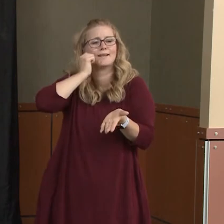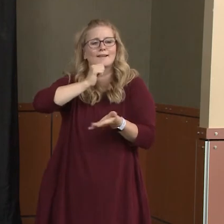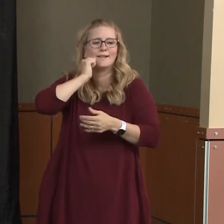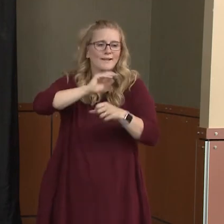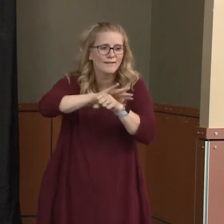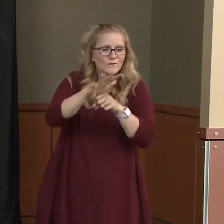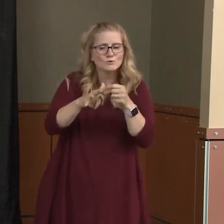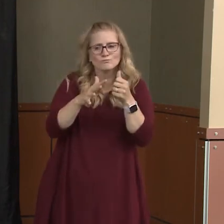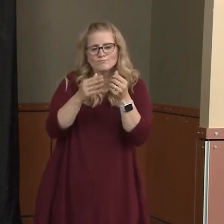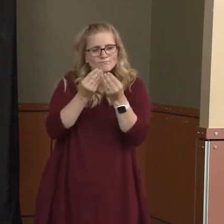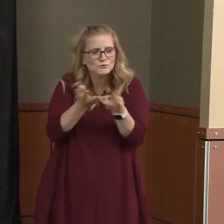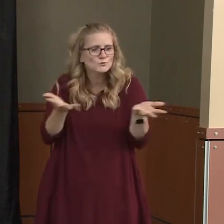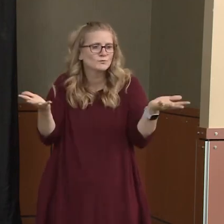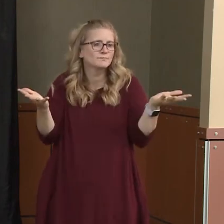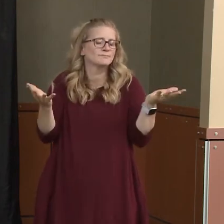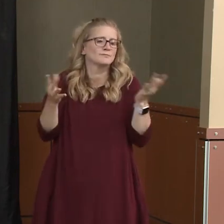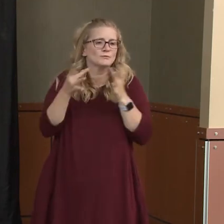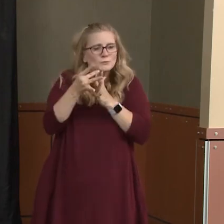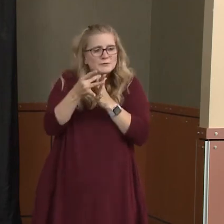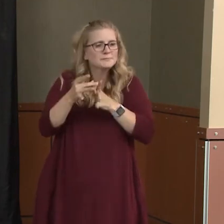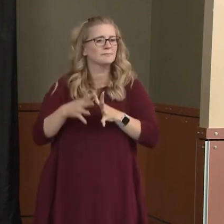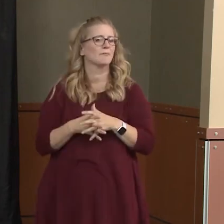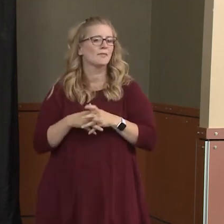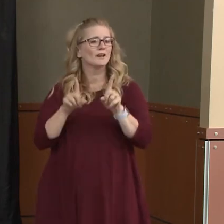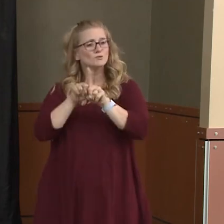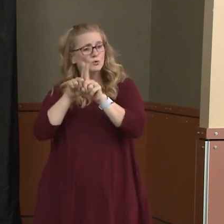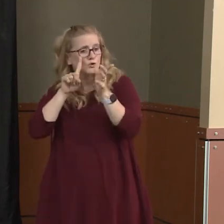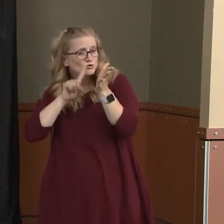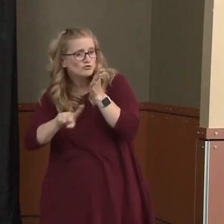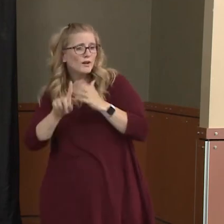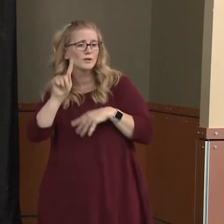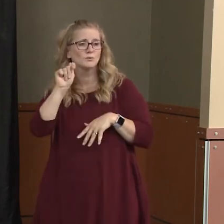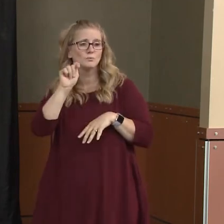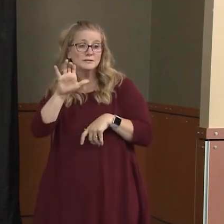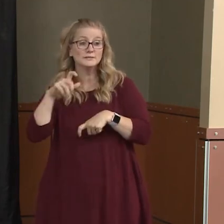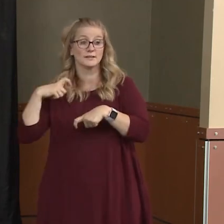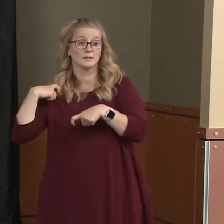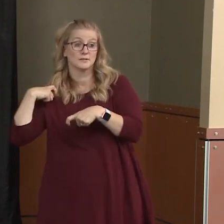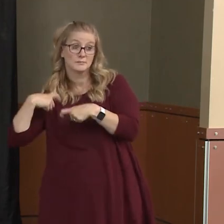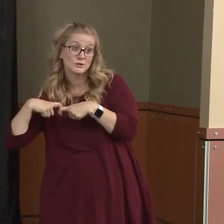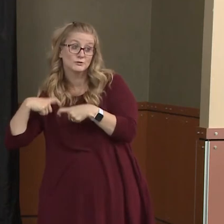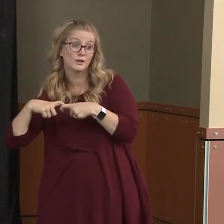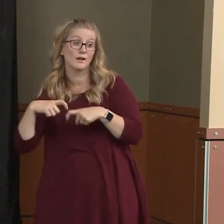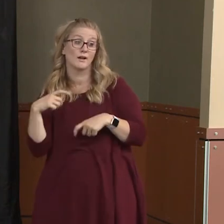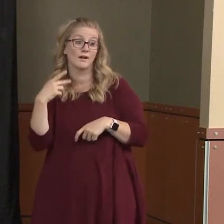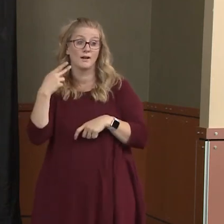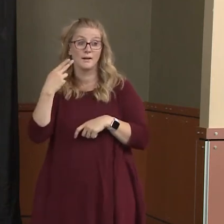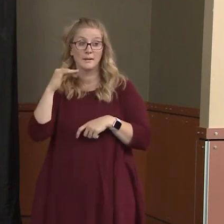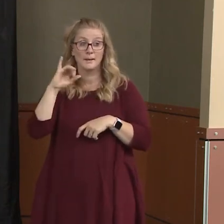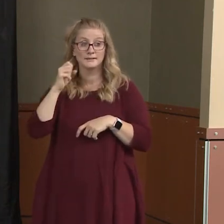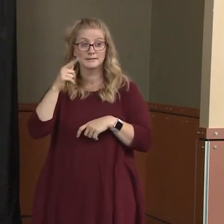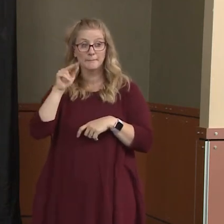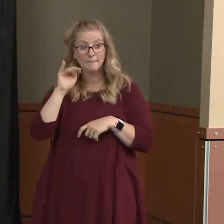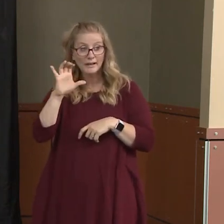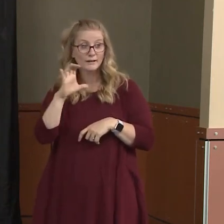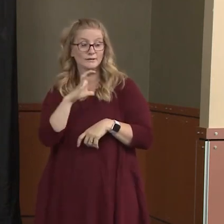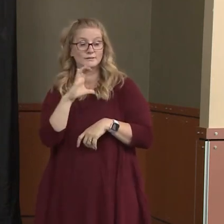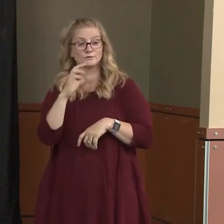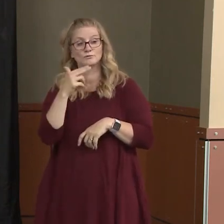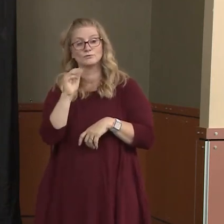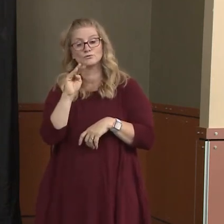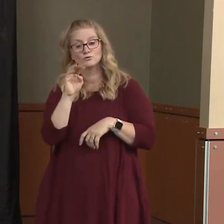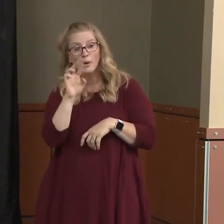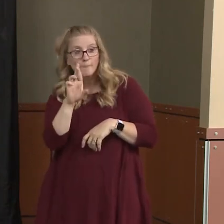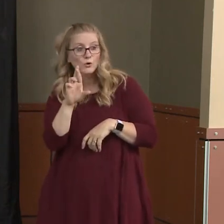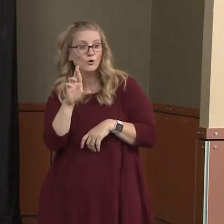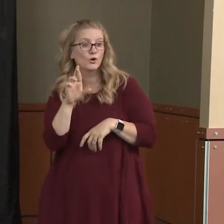Pasco Chamber of Commerce, the Tri-City's Hispanic Chamber of Commerce, the Downtown Pasco Development Authority, the Historic Partnership, Downtown Kennewick Historic